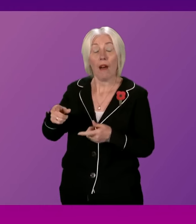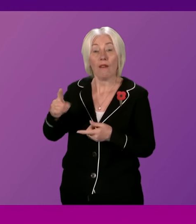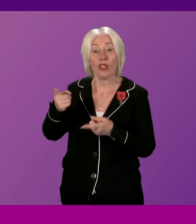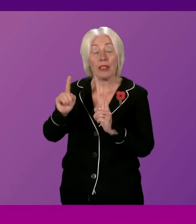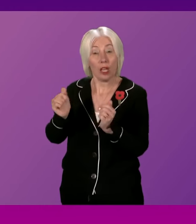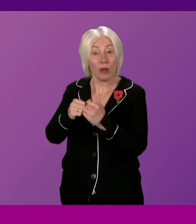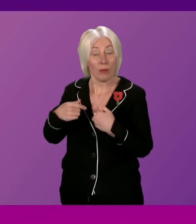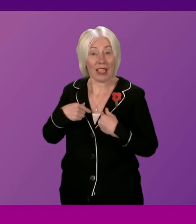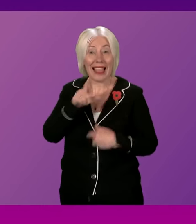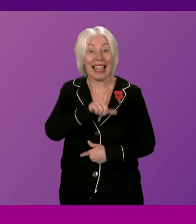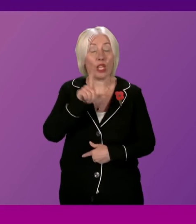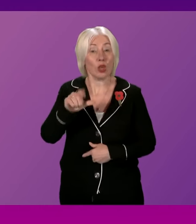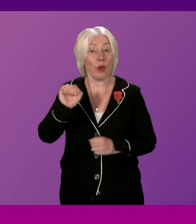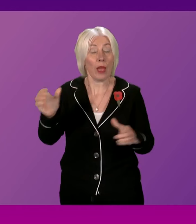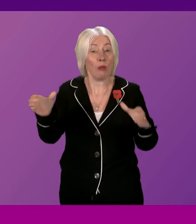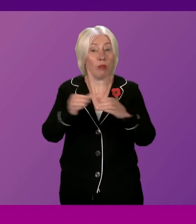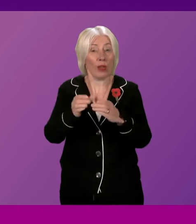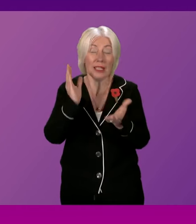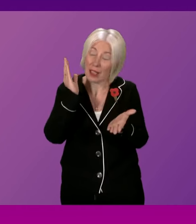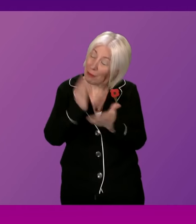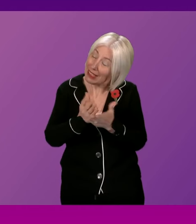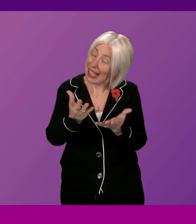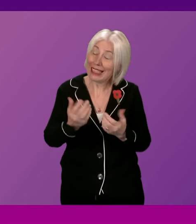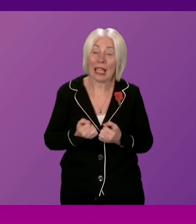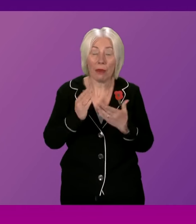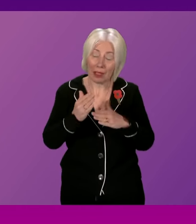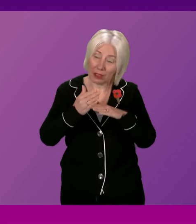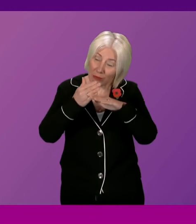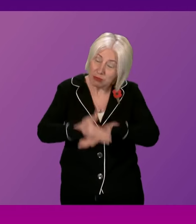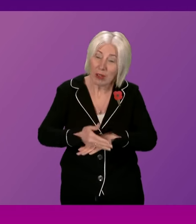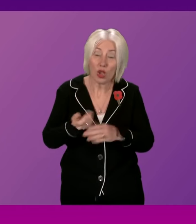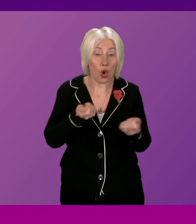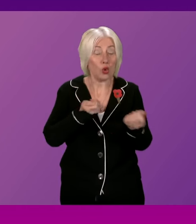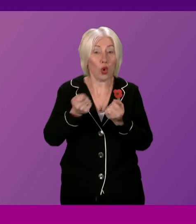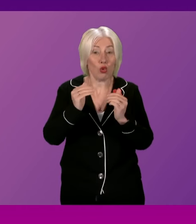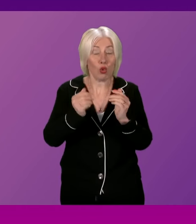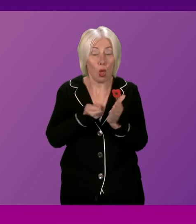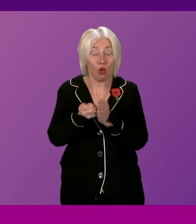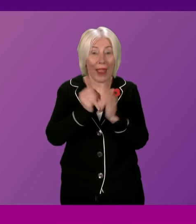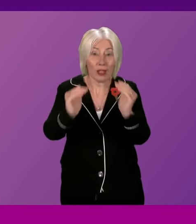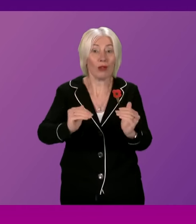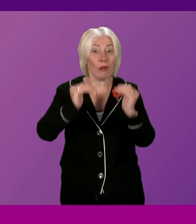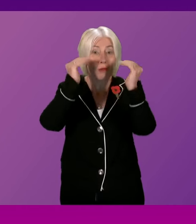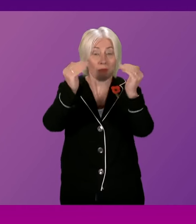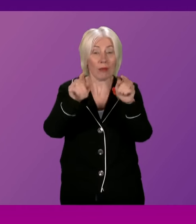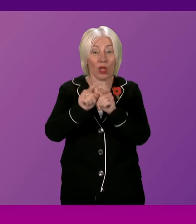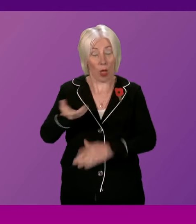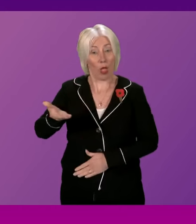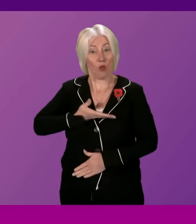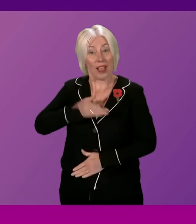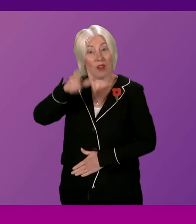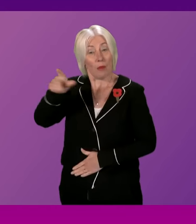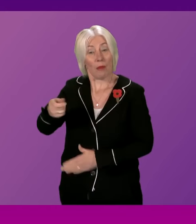for landlord bodies to accept the overwhelming need for action to control high rents and to improve tenants' rights, and so work